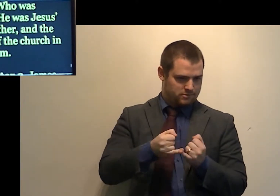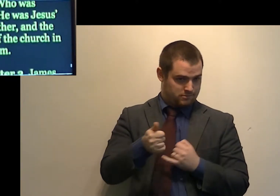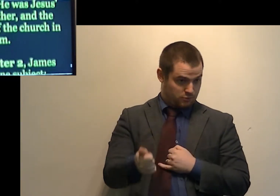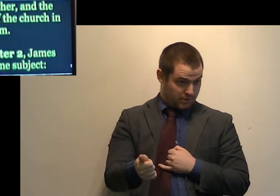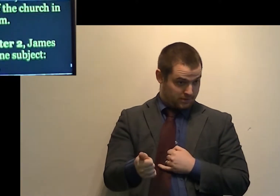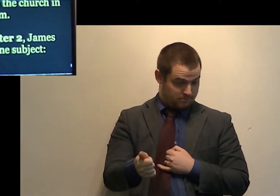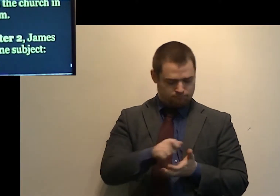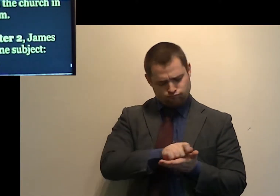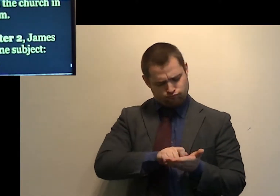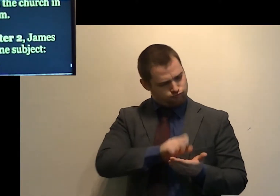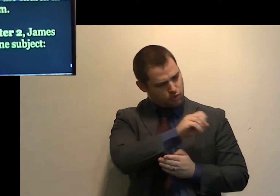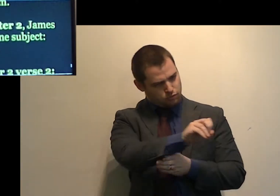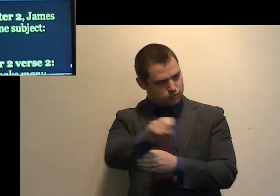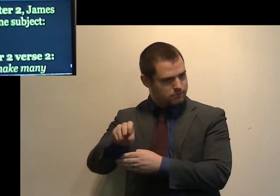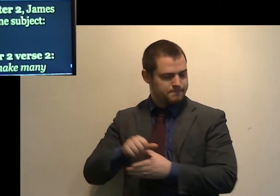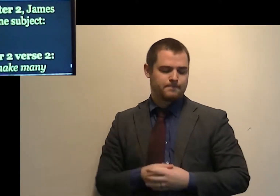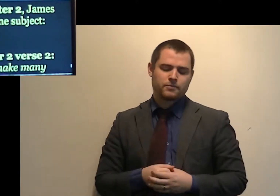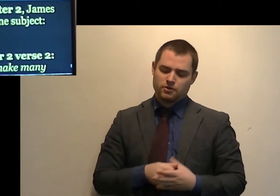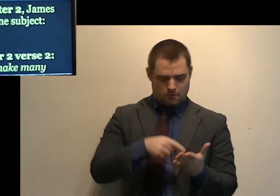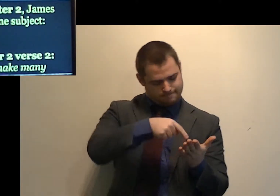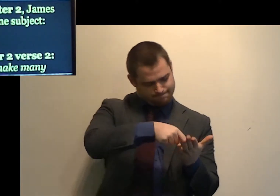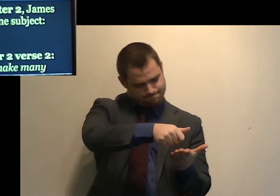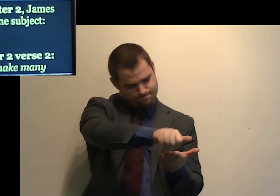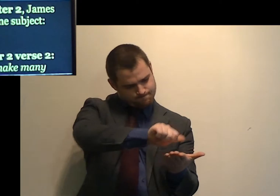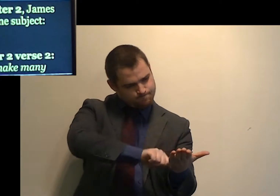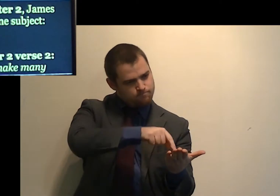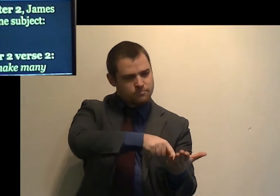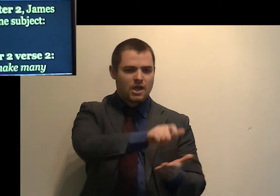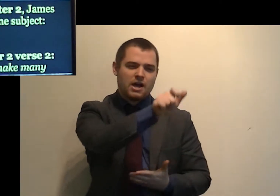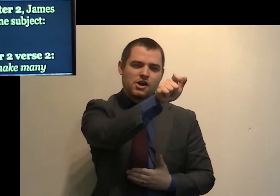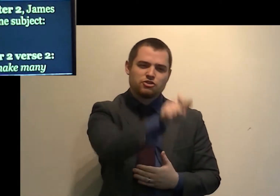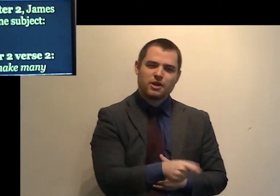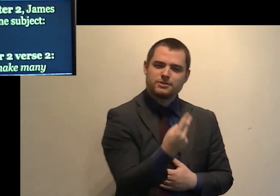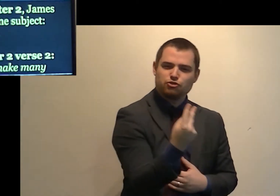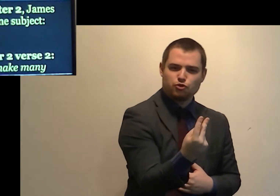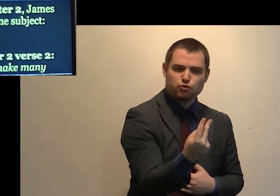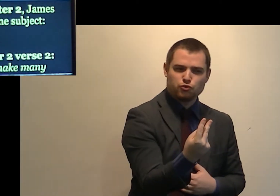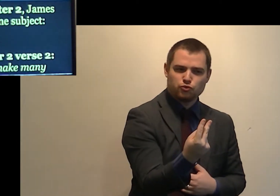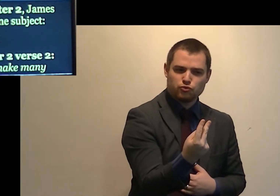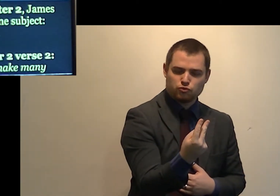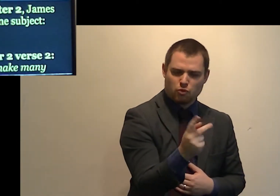In chapter 2, James taught one subject, words.